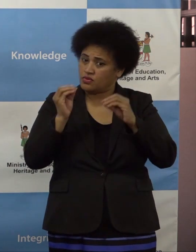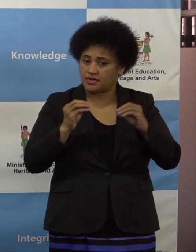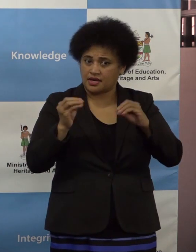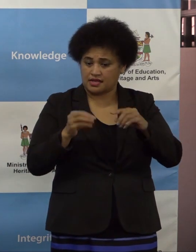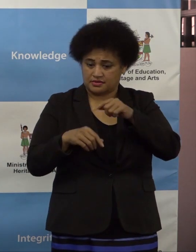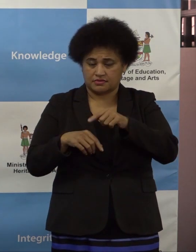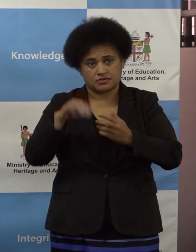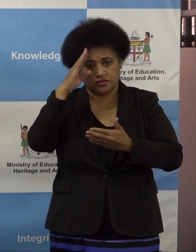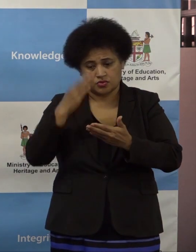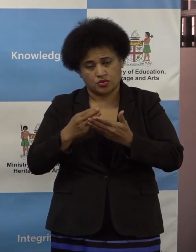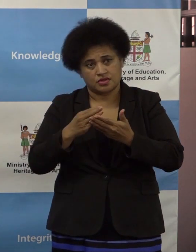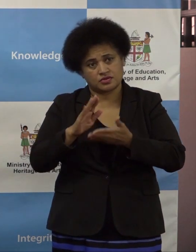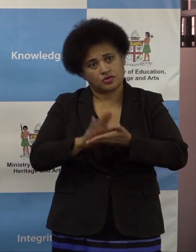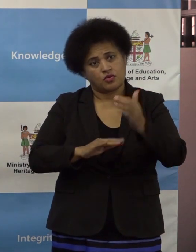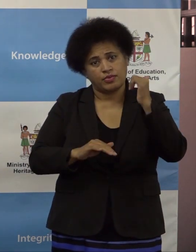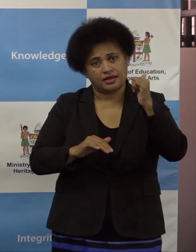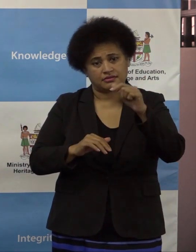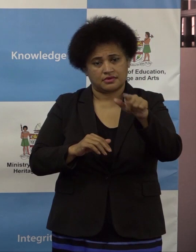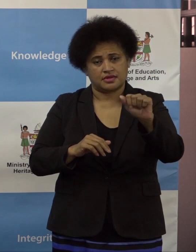and perhaps their homes?